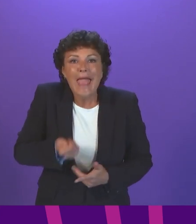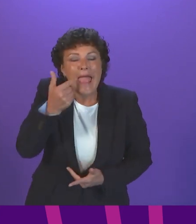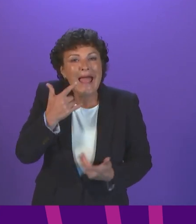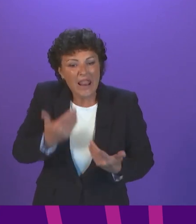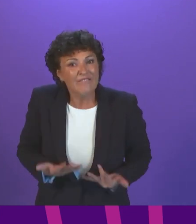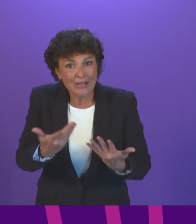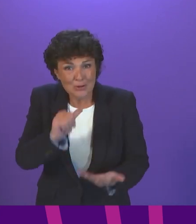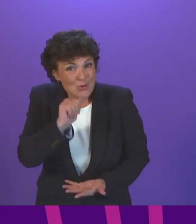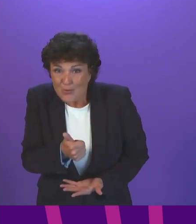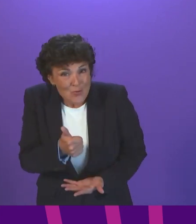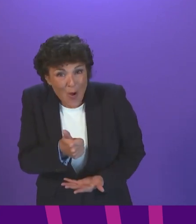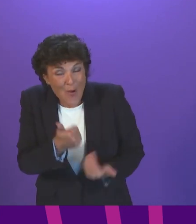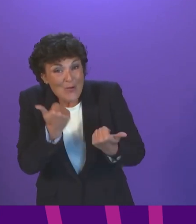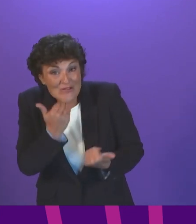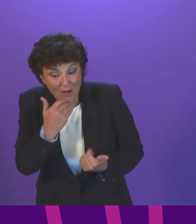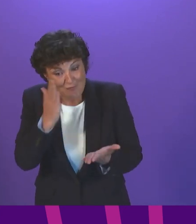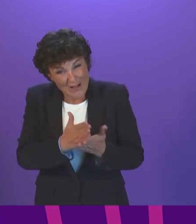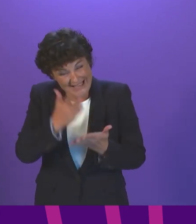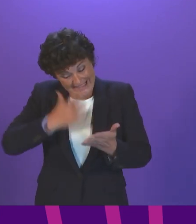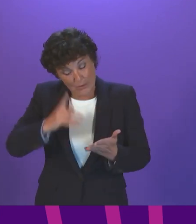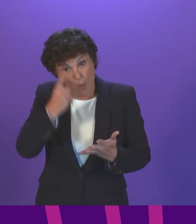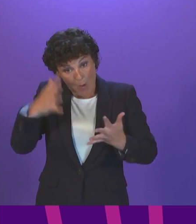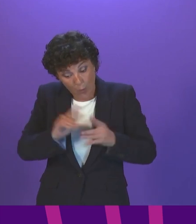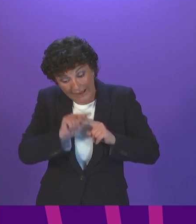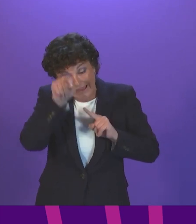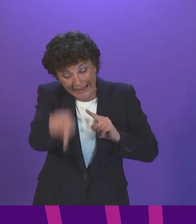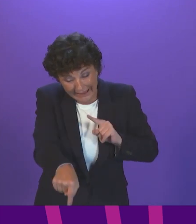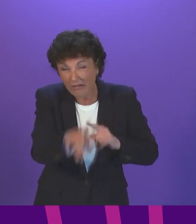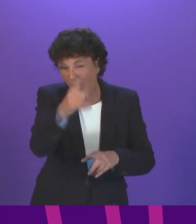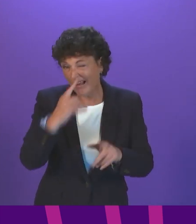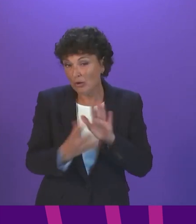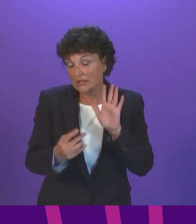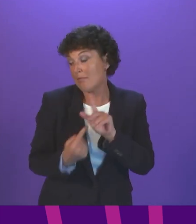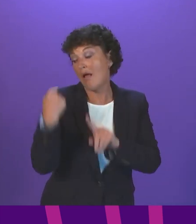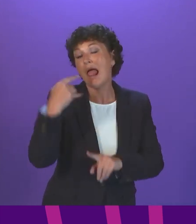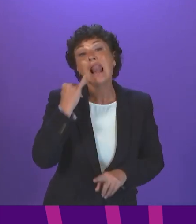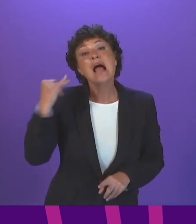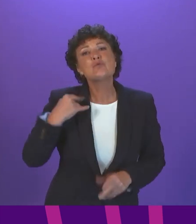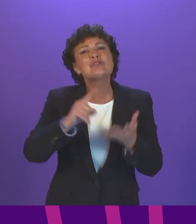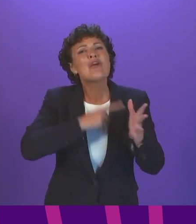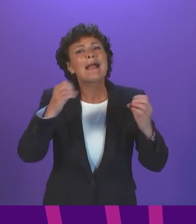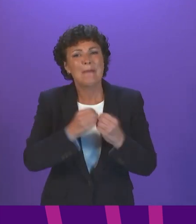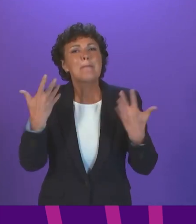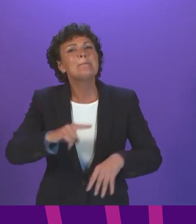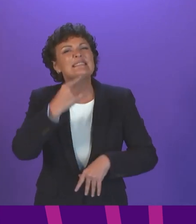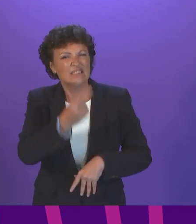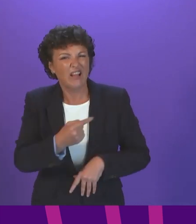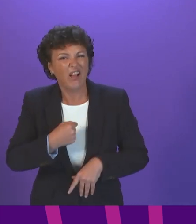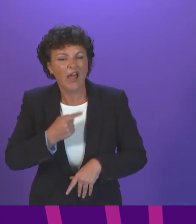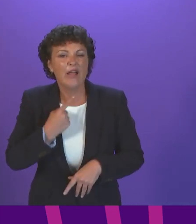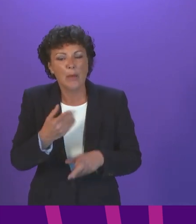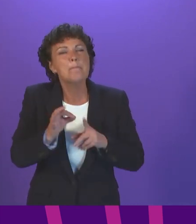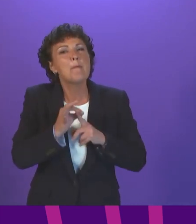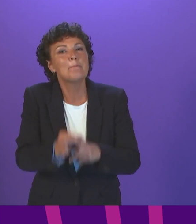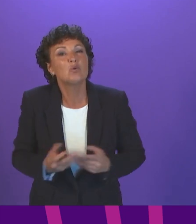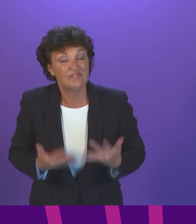that matter. So if you take the provisional figures last week, and I think it was Jackie Bailey that quoted these last week, the provisional figure for completed